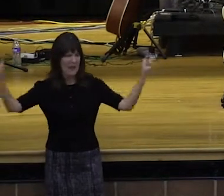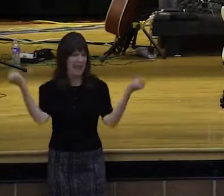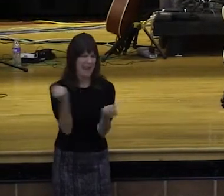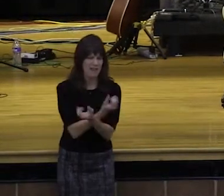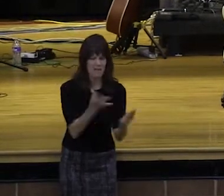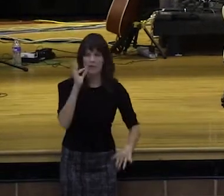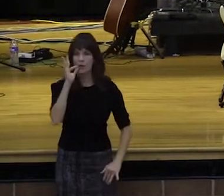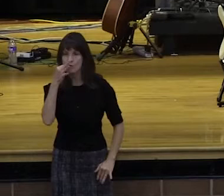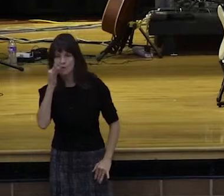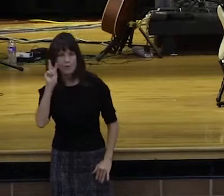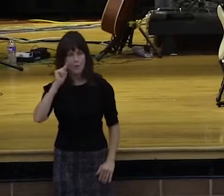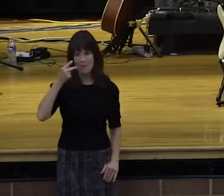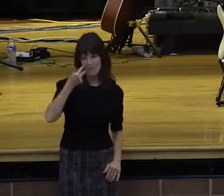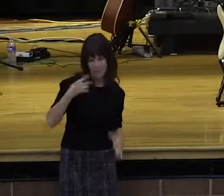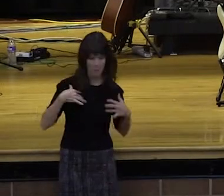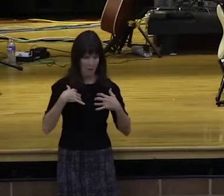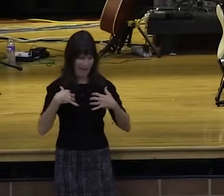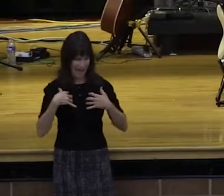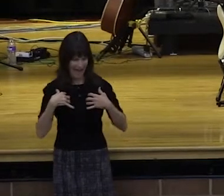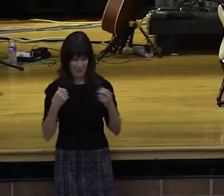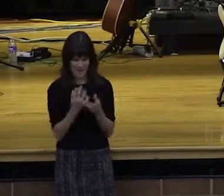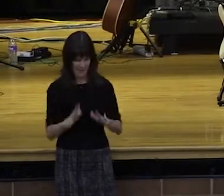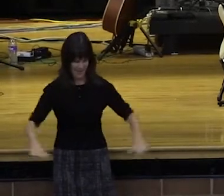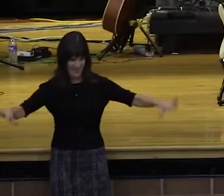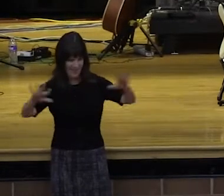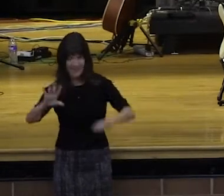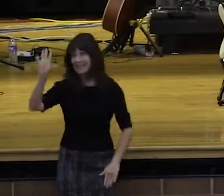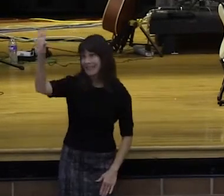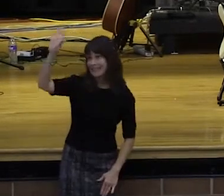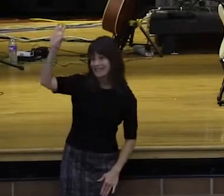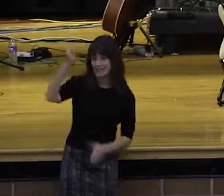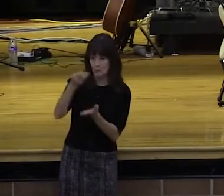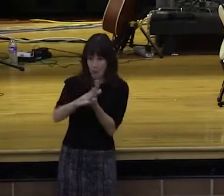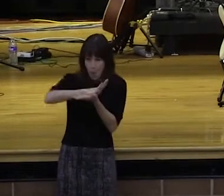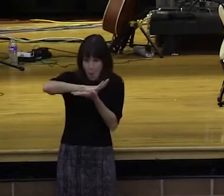fruit of the tree, is the Lord's. It is holy to the Lord.